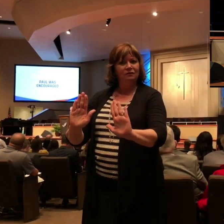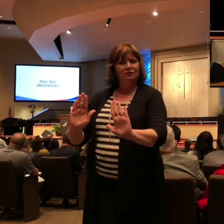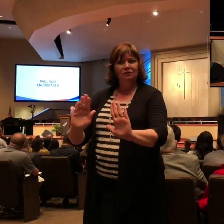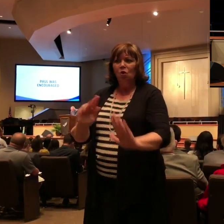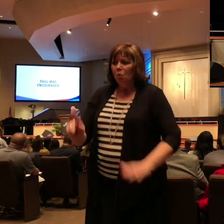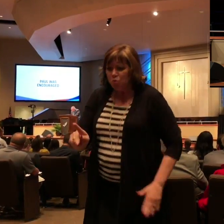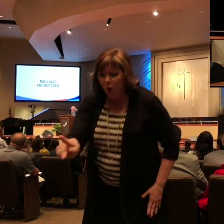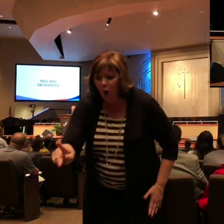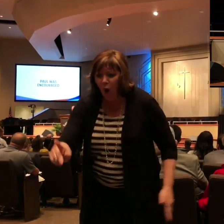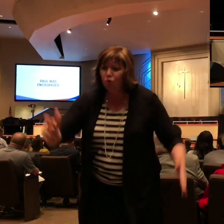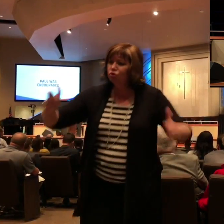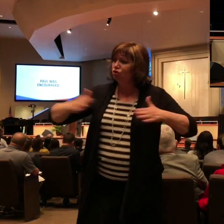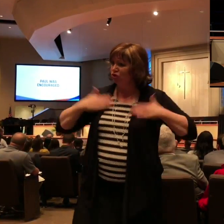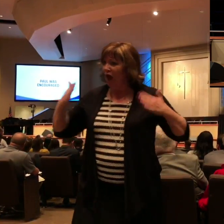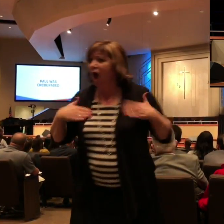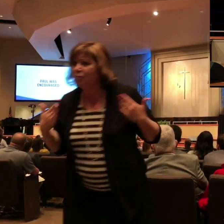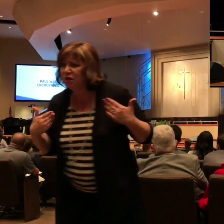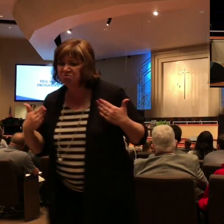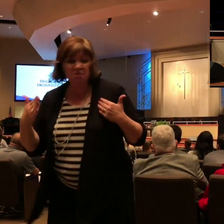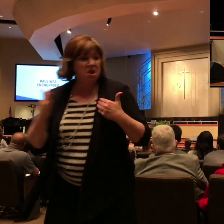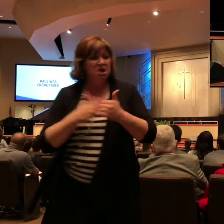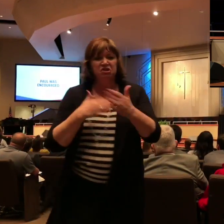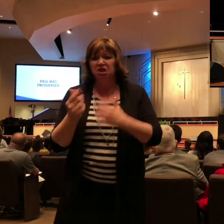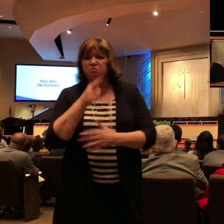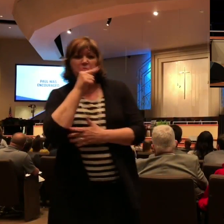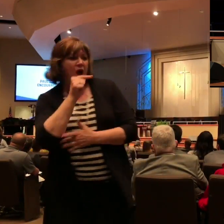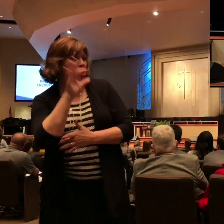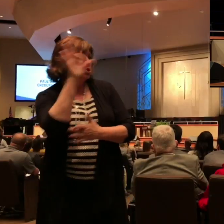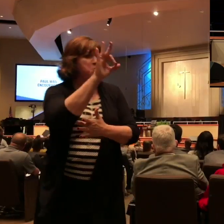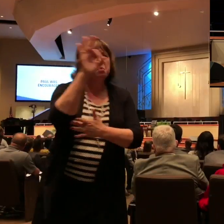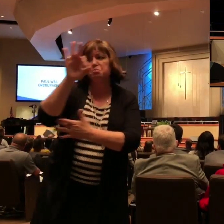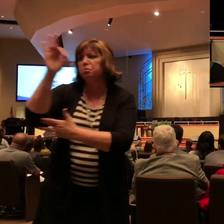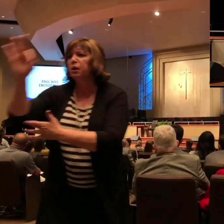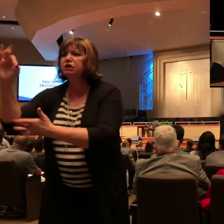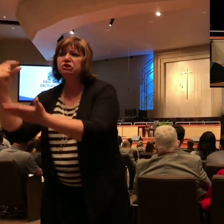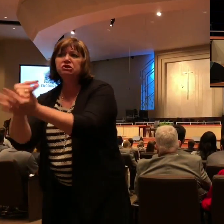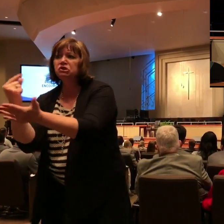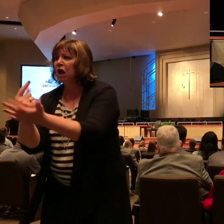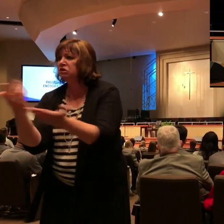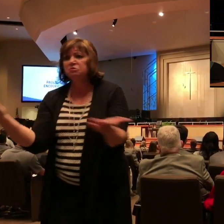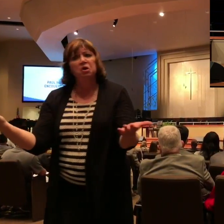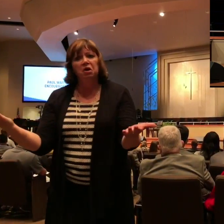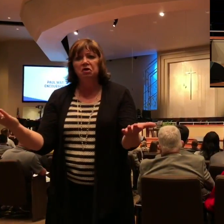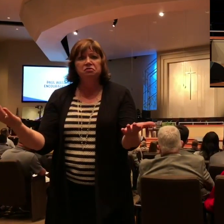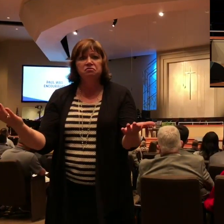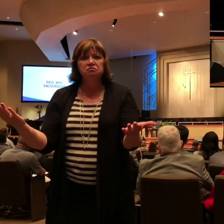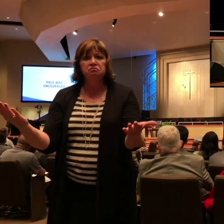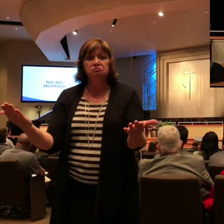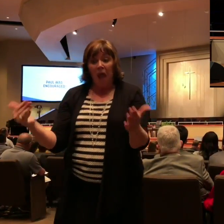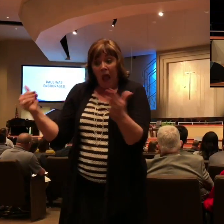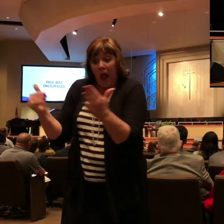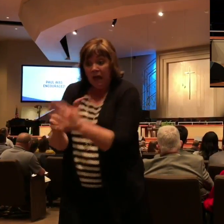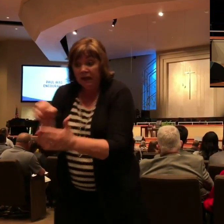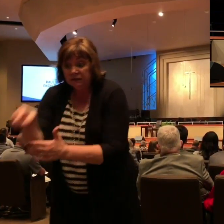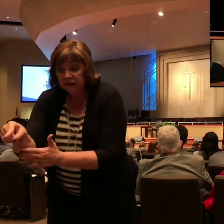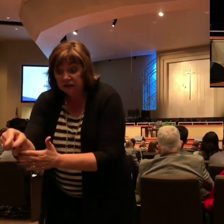Paul rejoiced that no matter if the gospel was preached to aid him or to add to his infliction,